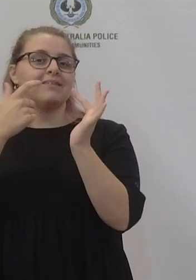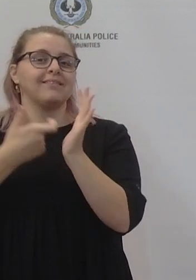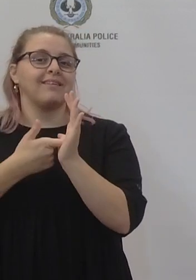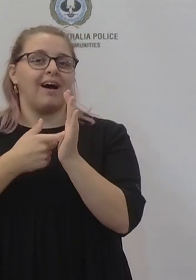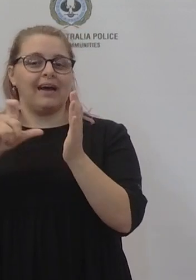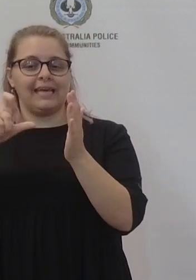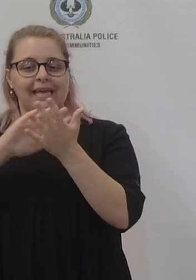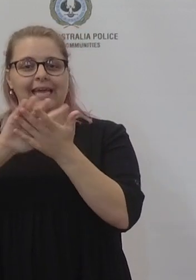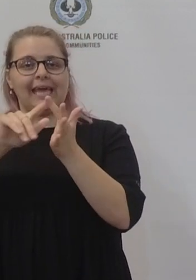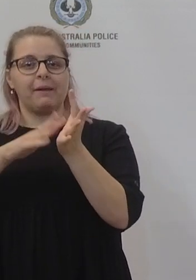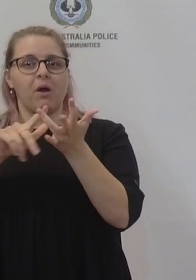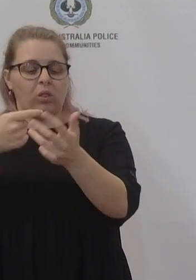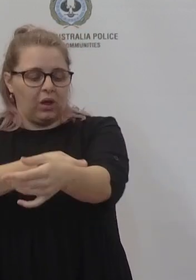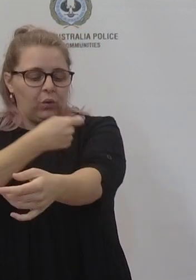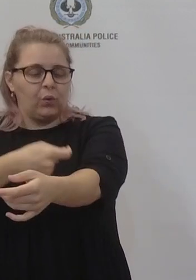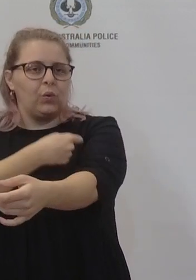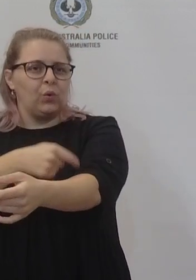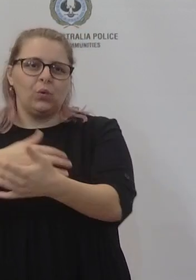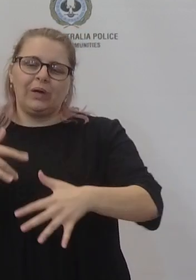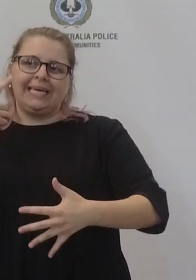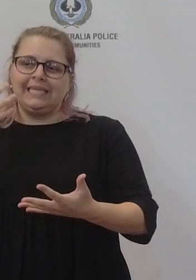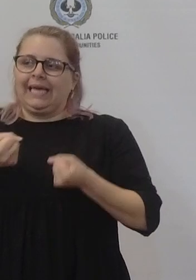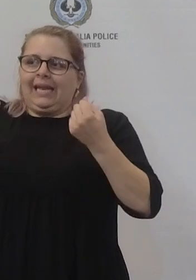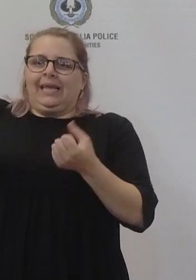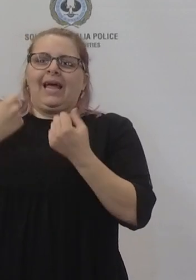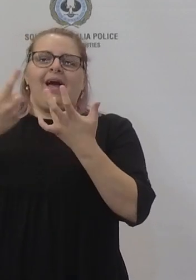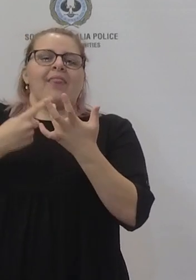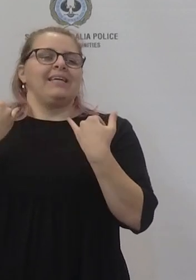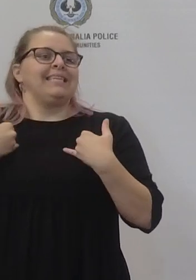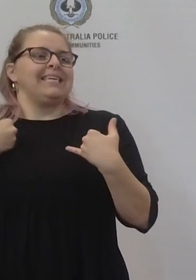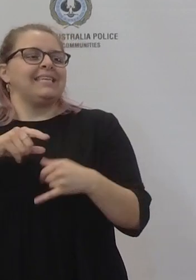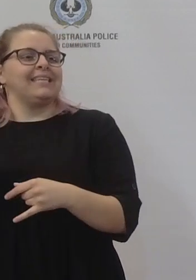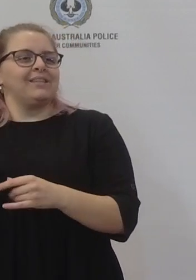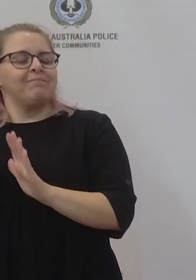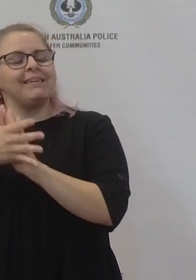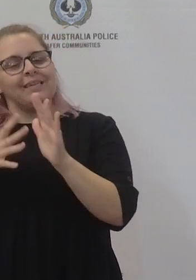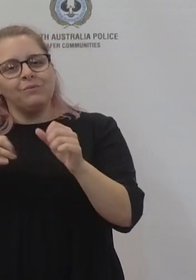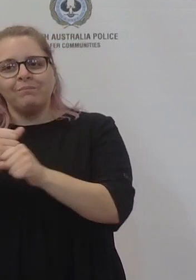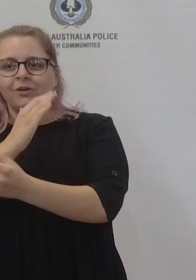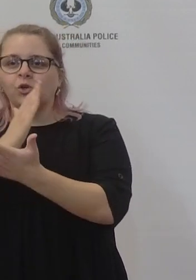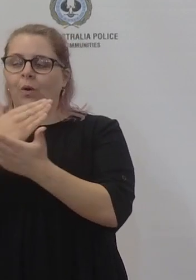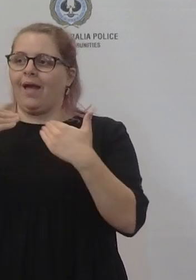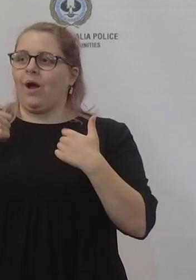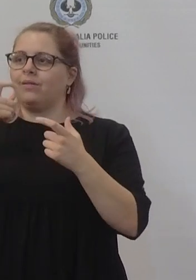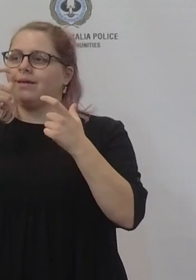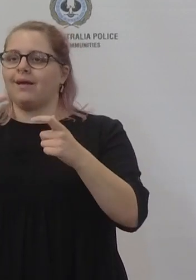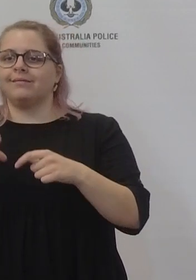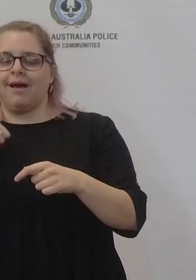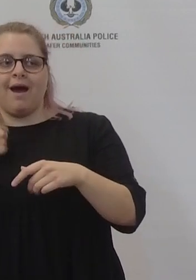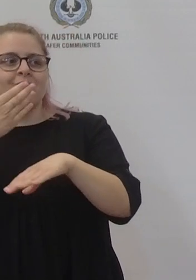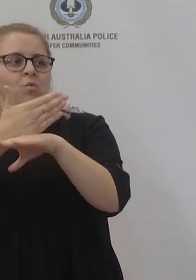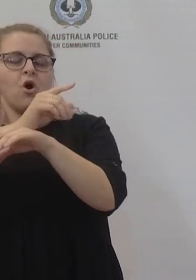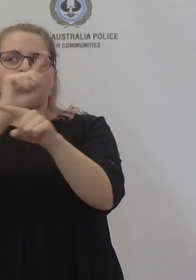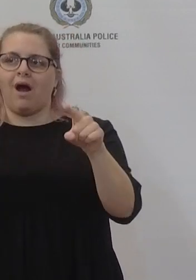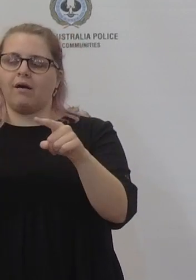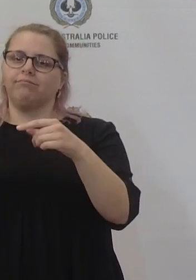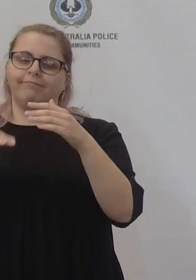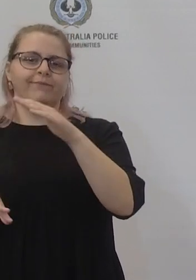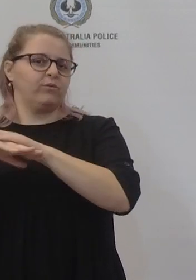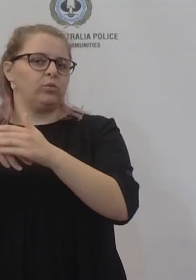so we need to put in the highest level of protection in our hospitals but also obviously in our aged care and in disability